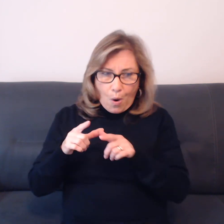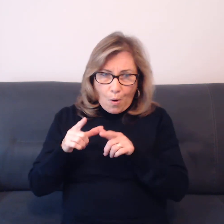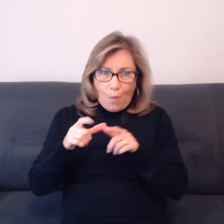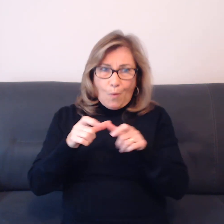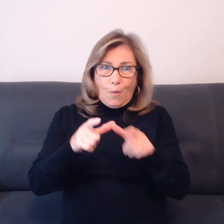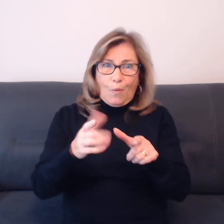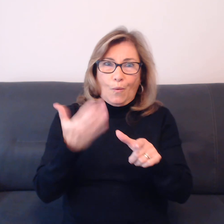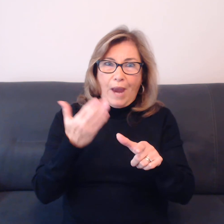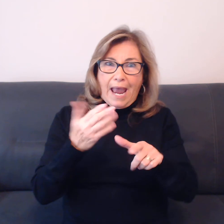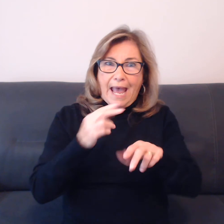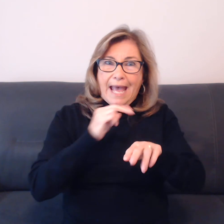street.